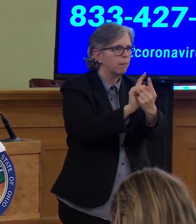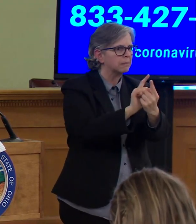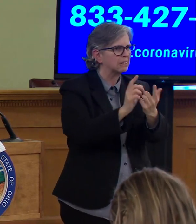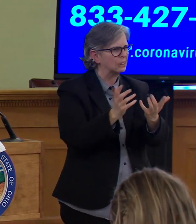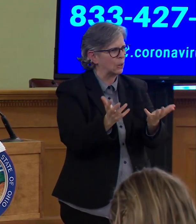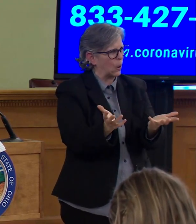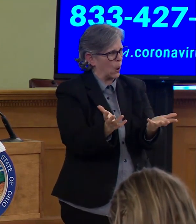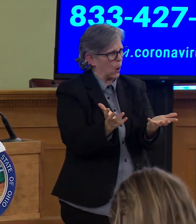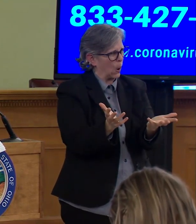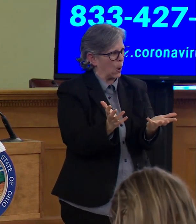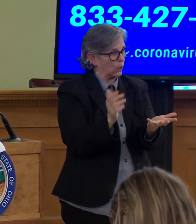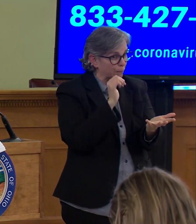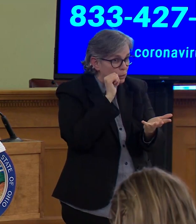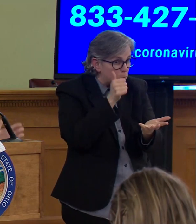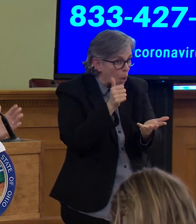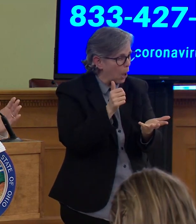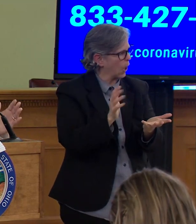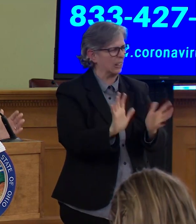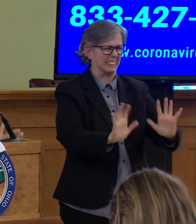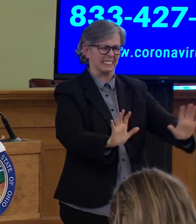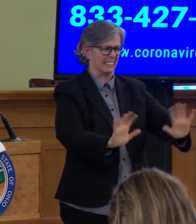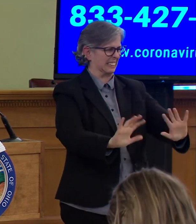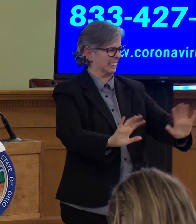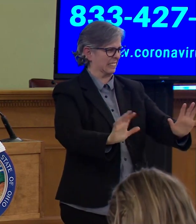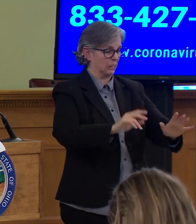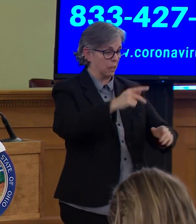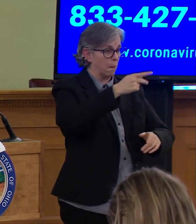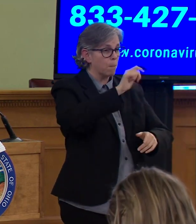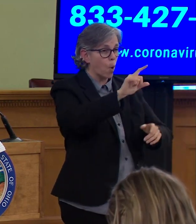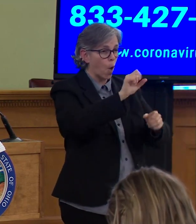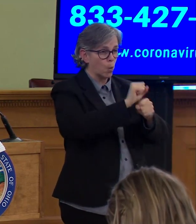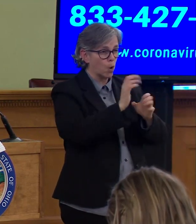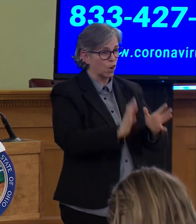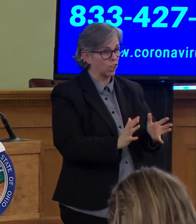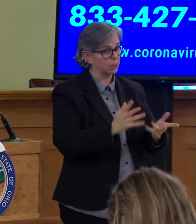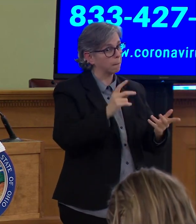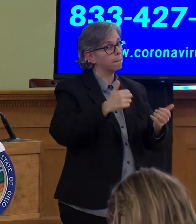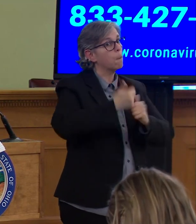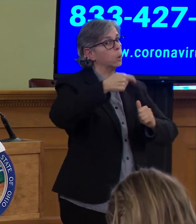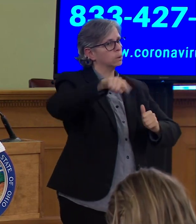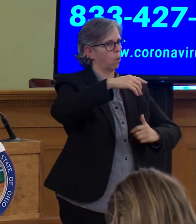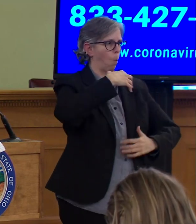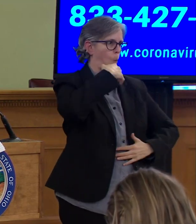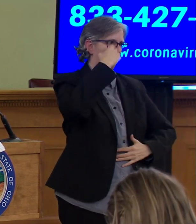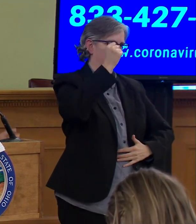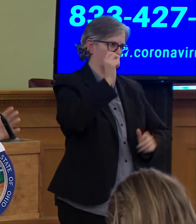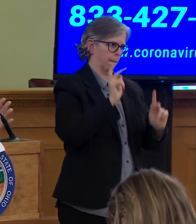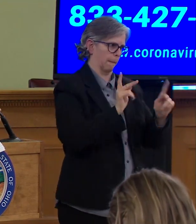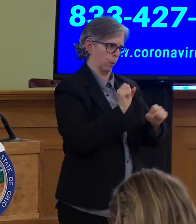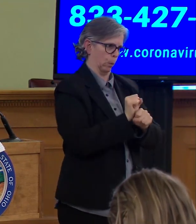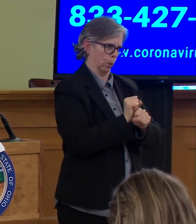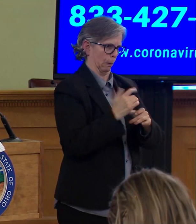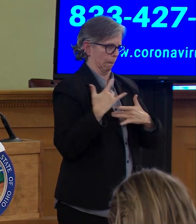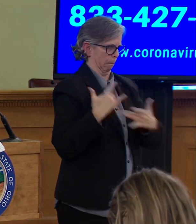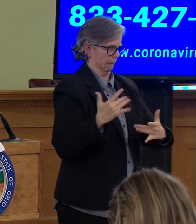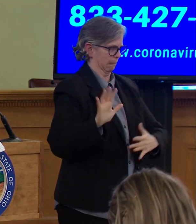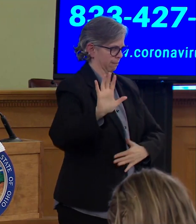Many of these poll workers are older. And again, when we think about